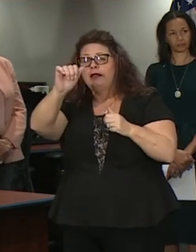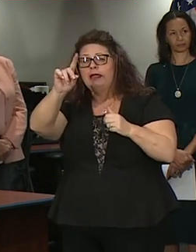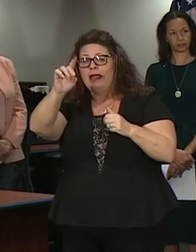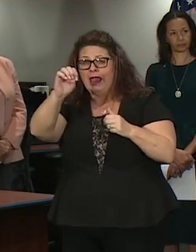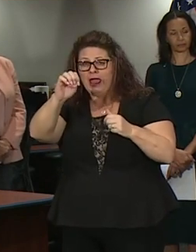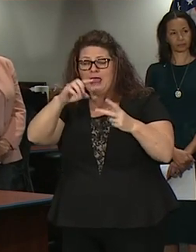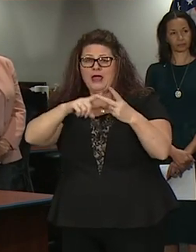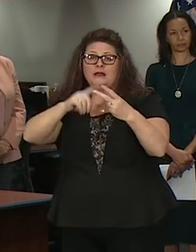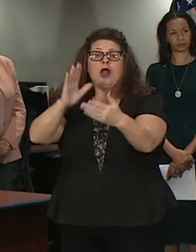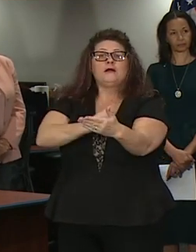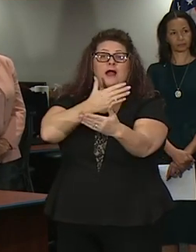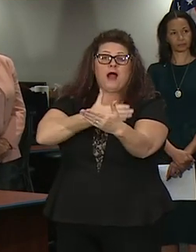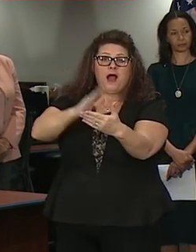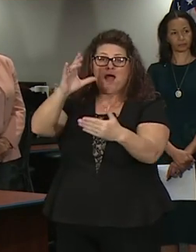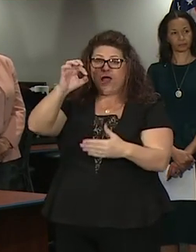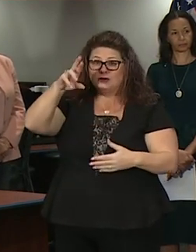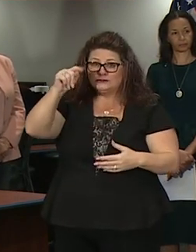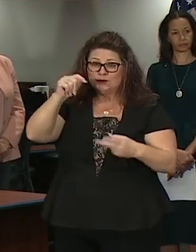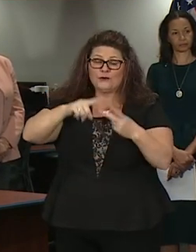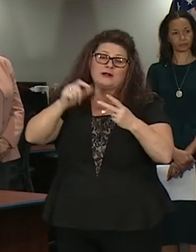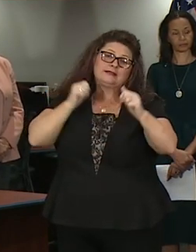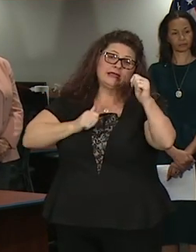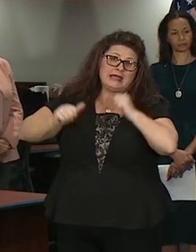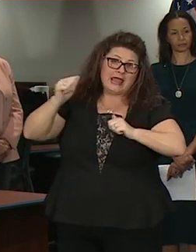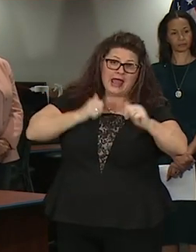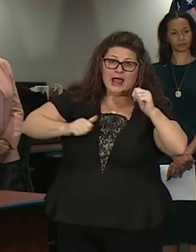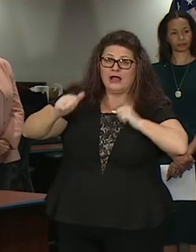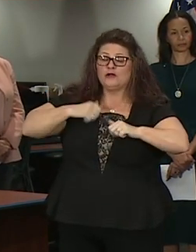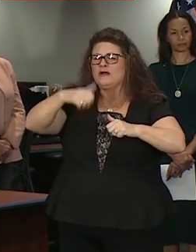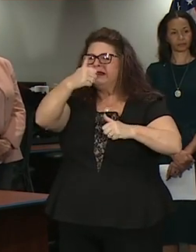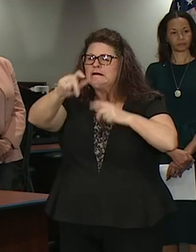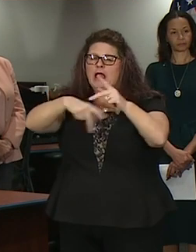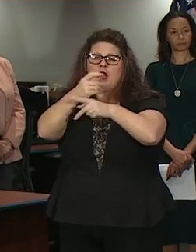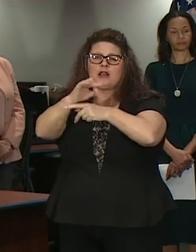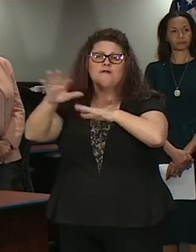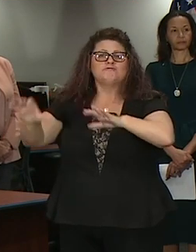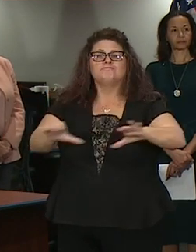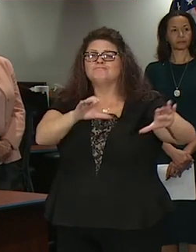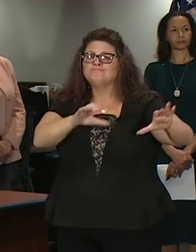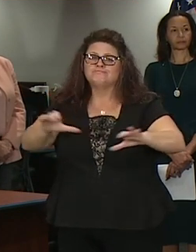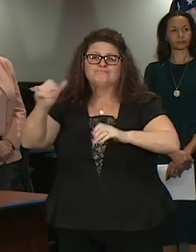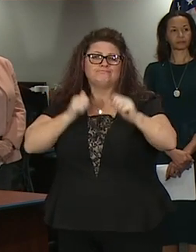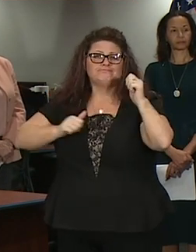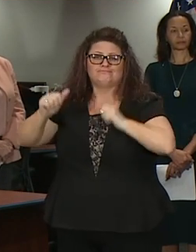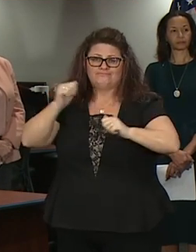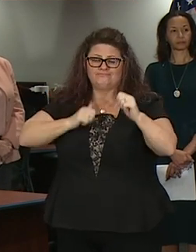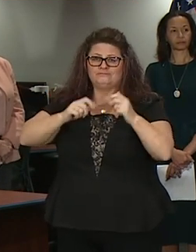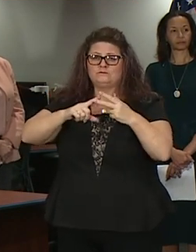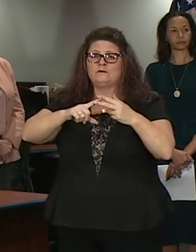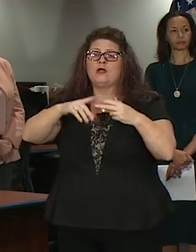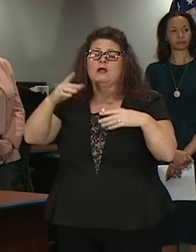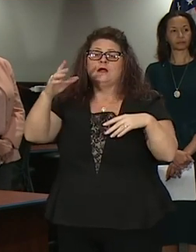venues theaters auditoriums and performing arts centers and tourist attractions